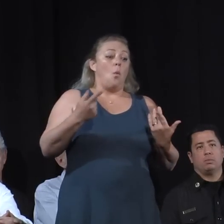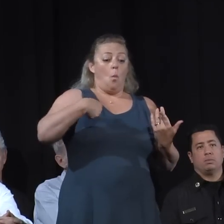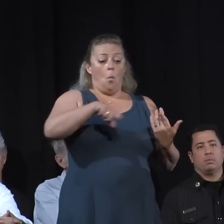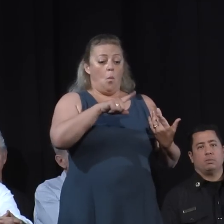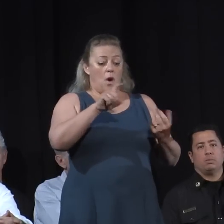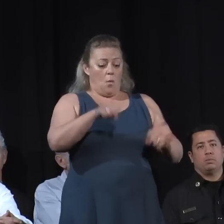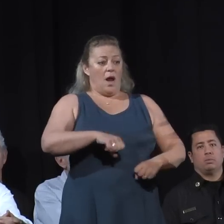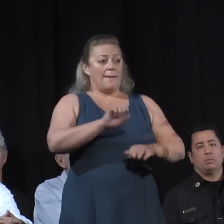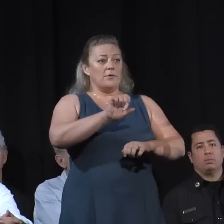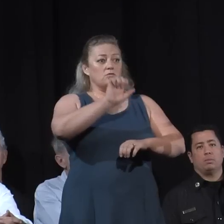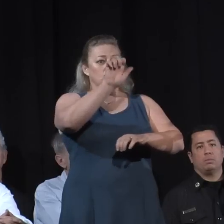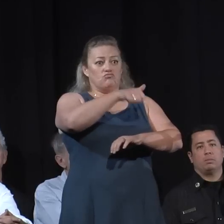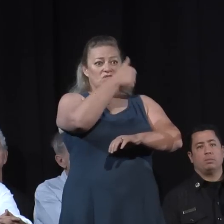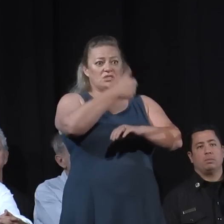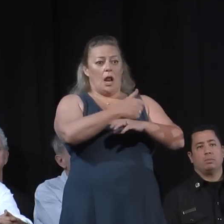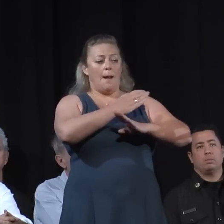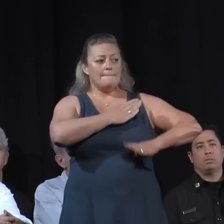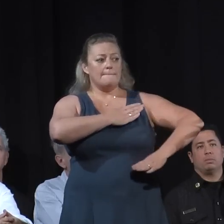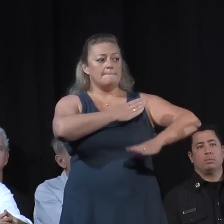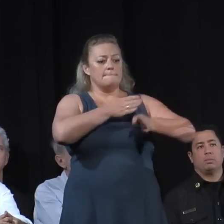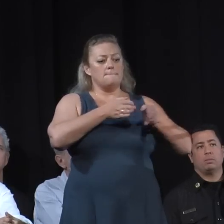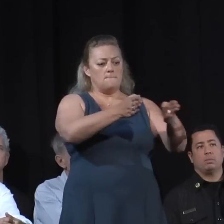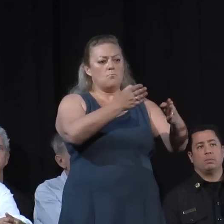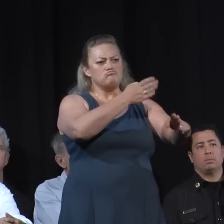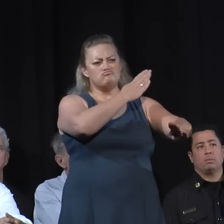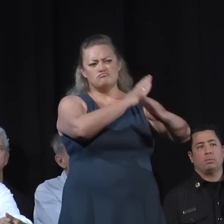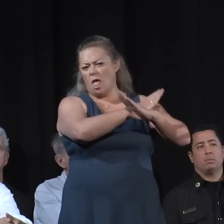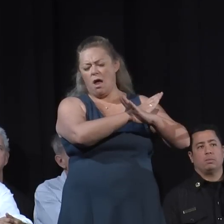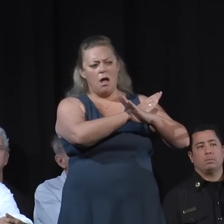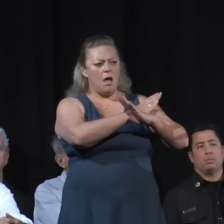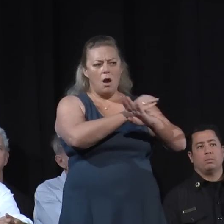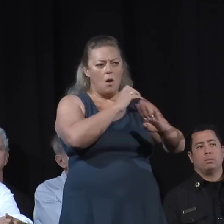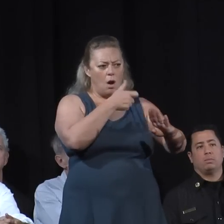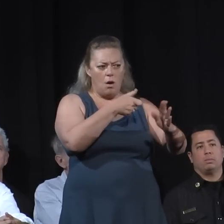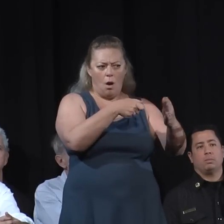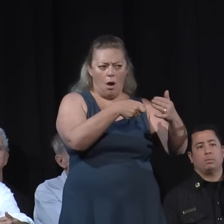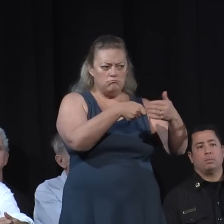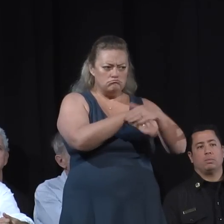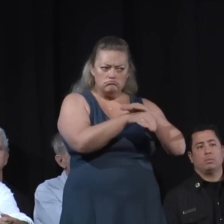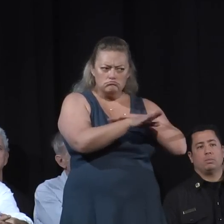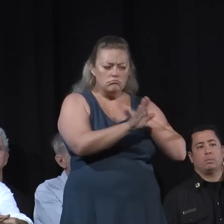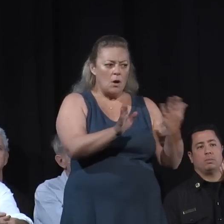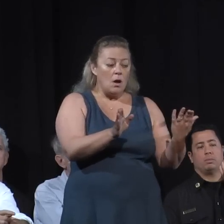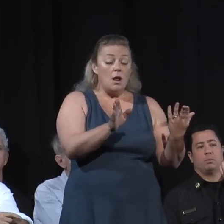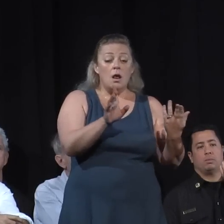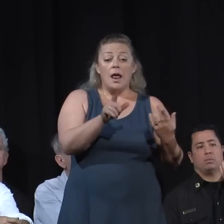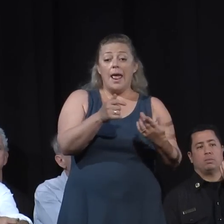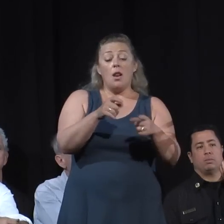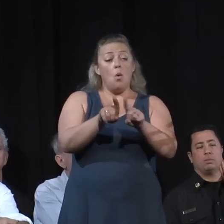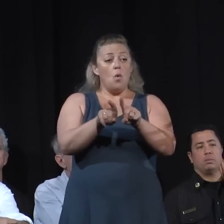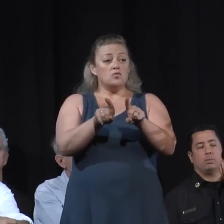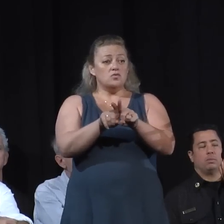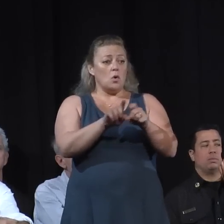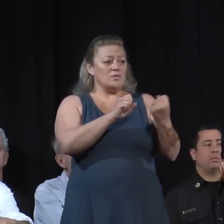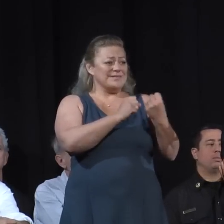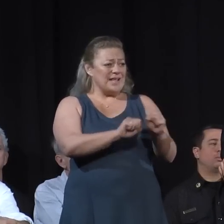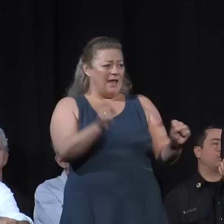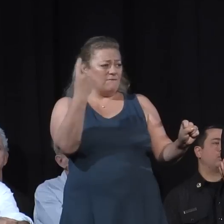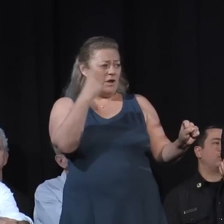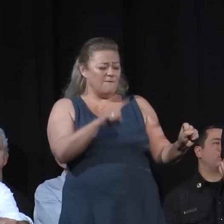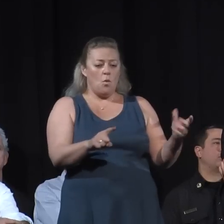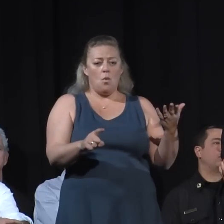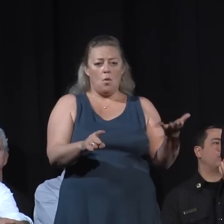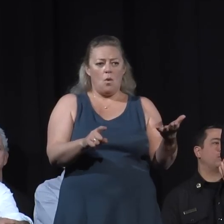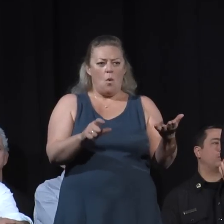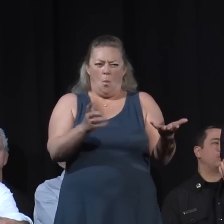barricades. We're able to patrol the areas for potential for looting, and I'll address that in a moment, and other significant